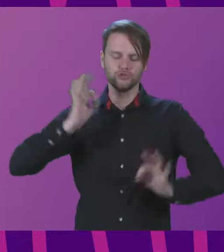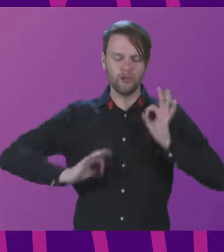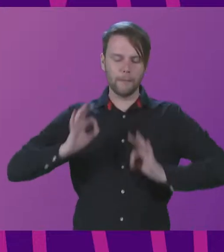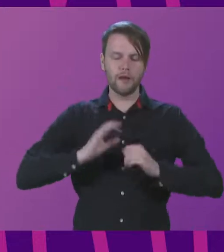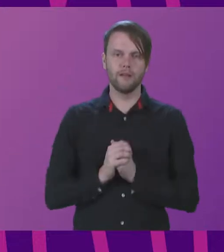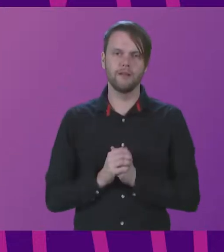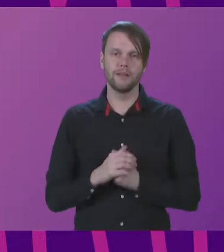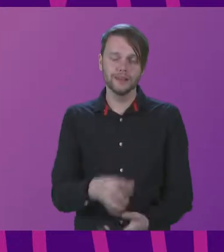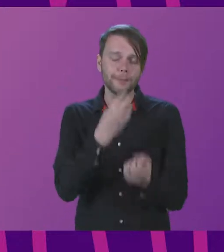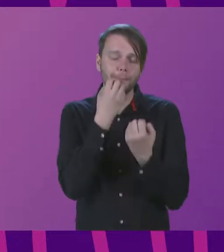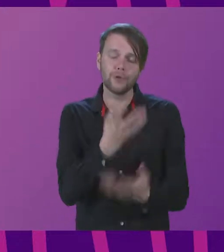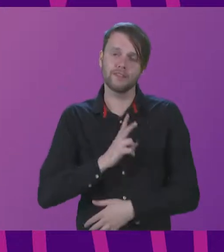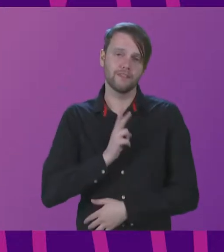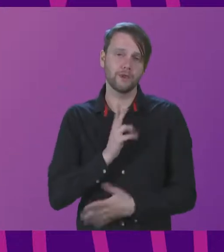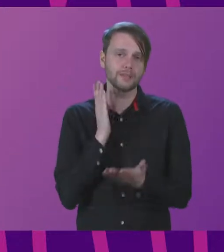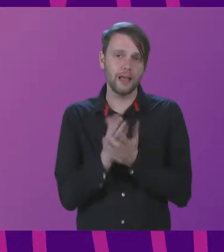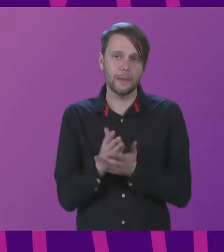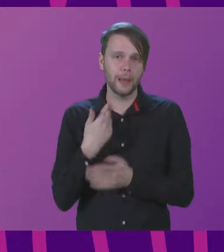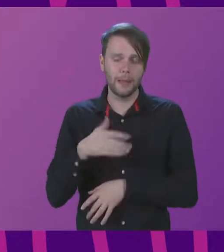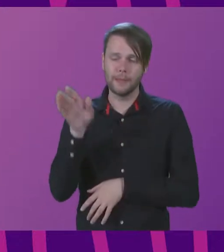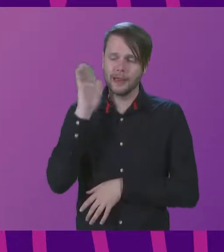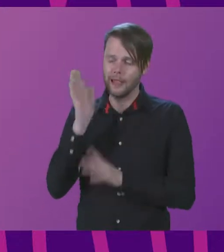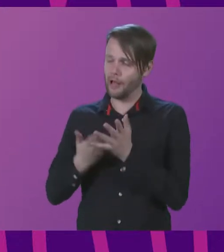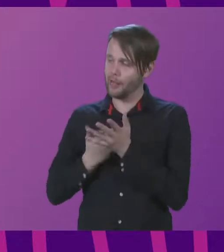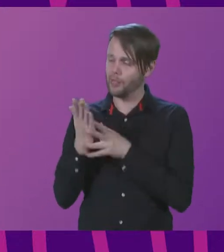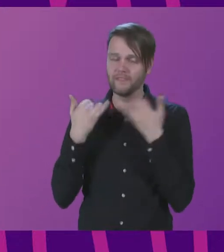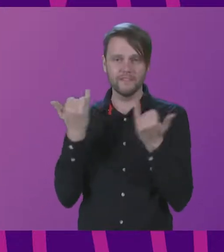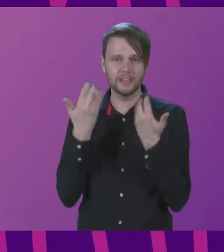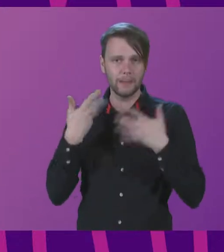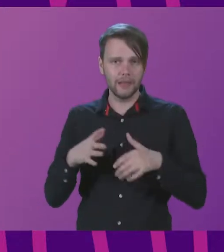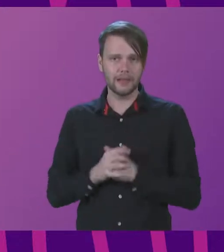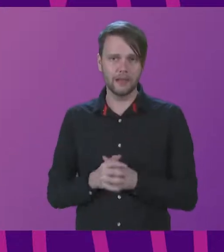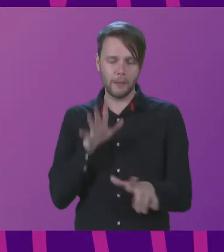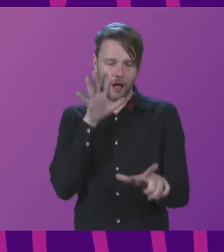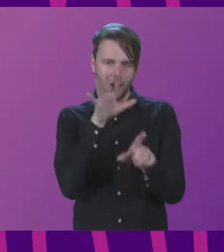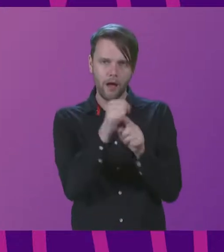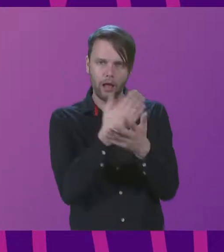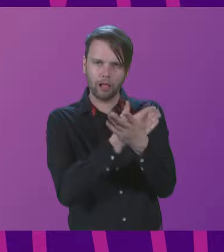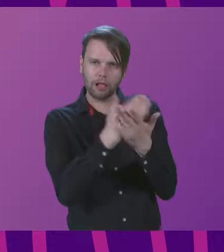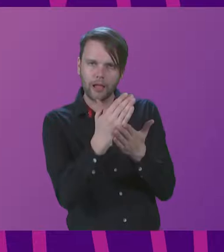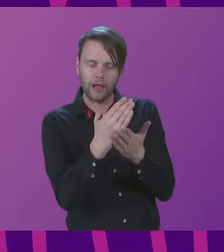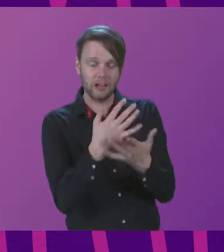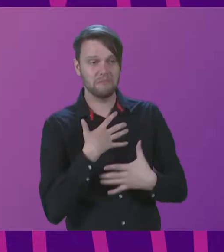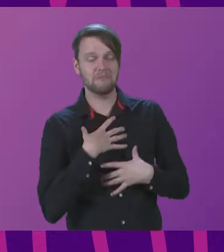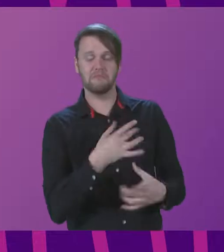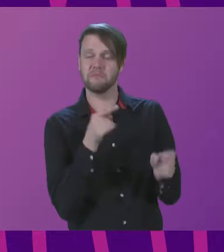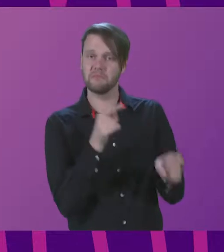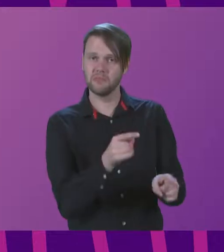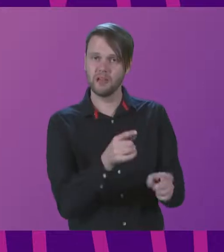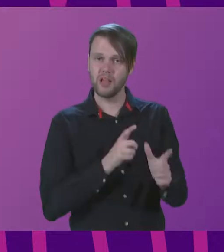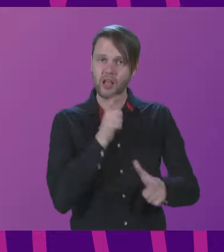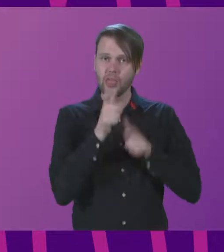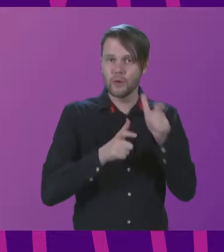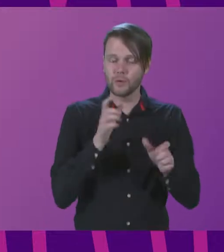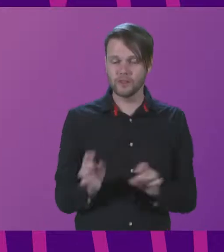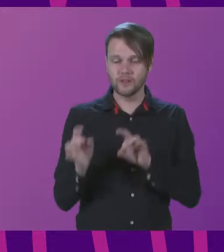It's a beautiful voice, and I've heard it many times at this festival. But I caught it most clearly and surprisingly in the words